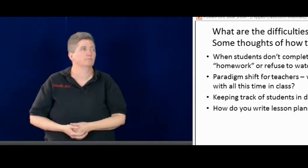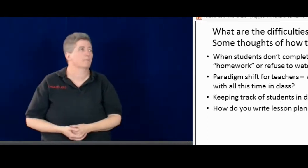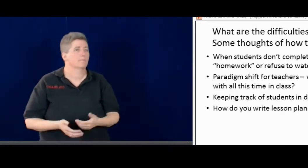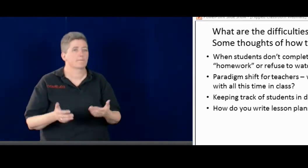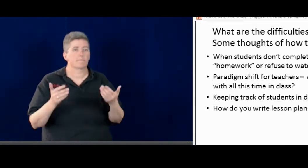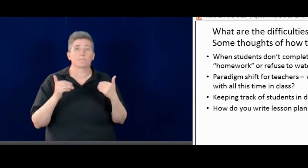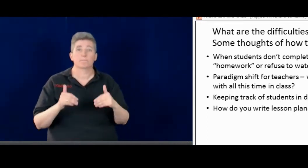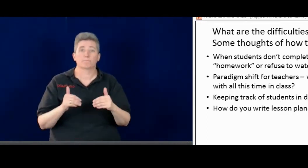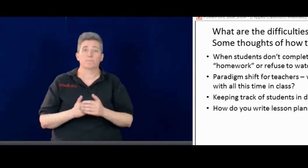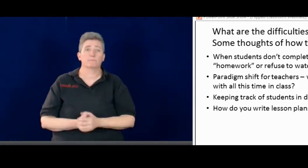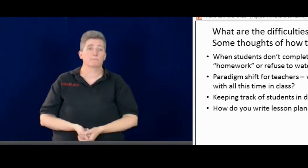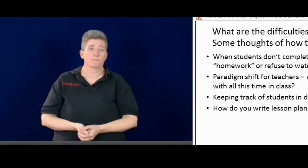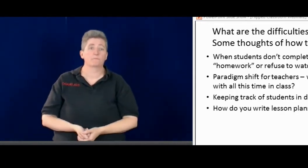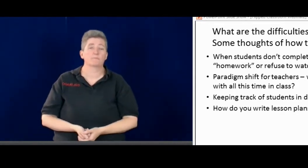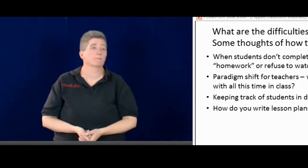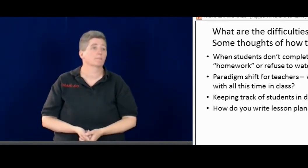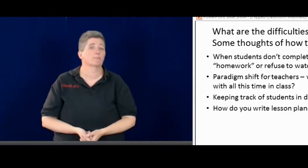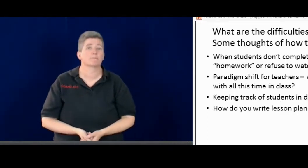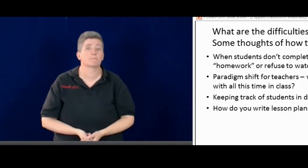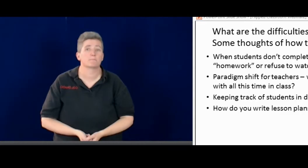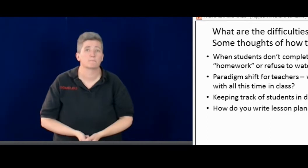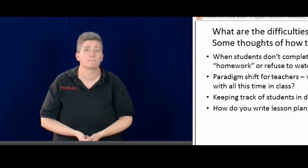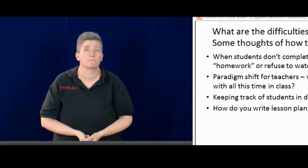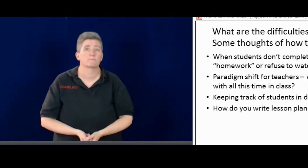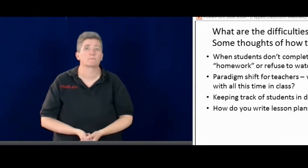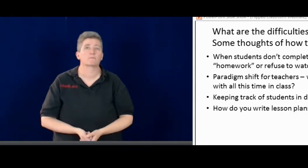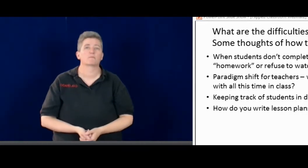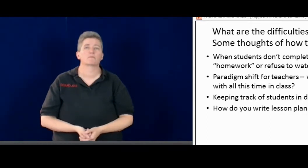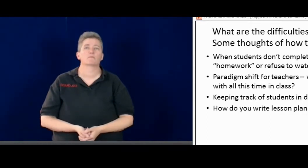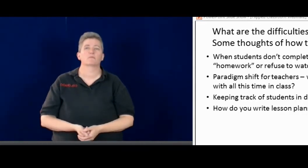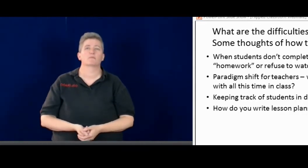And the principal is satisfied with that because I'm keeping them up to date.